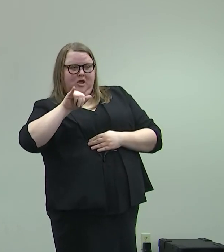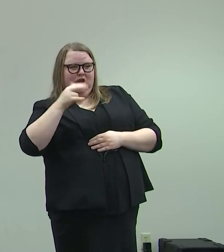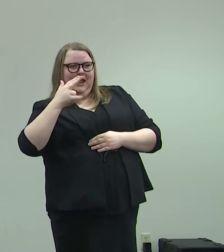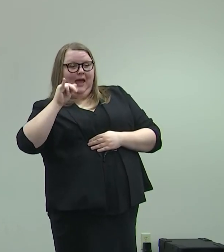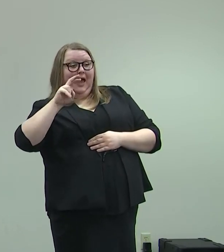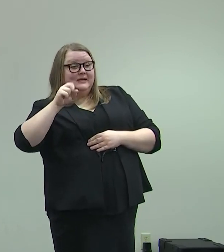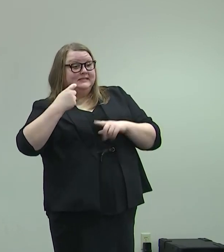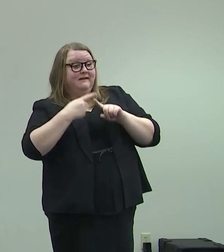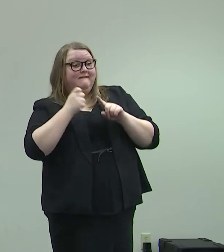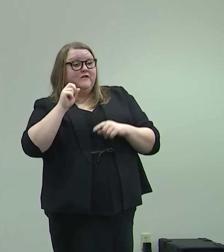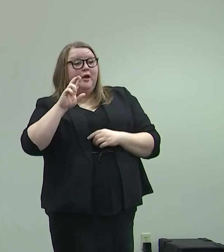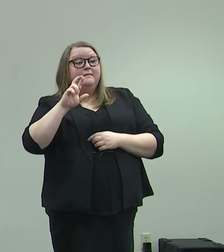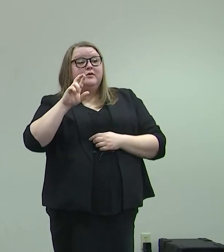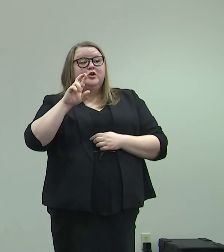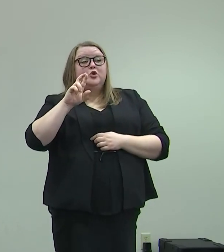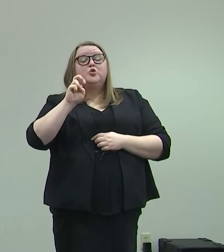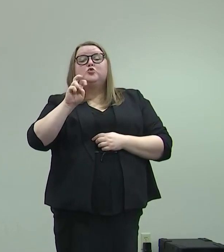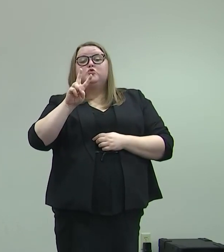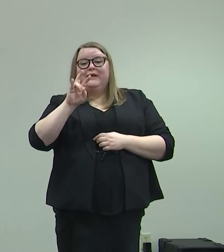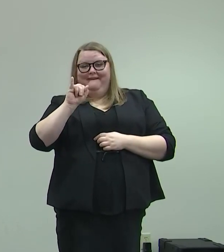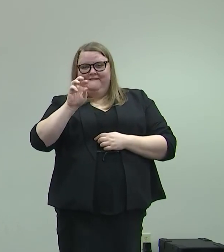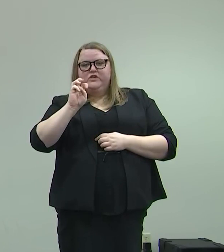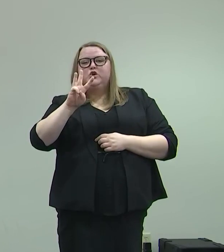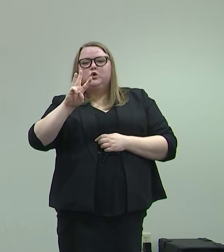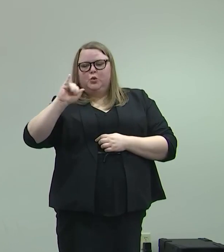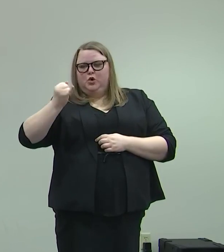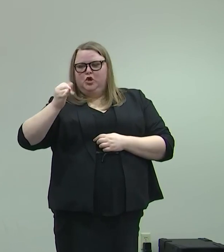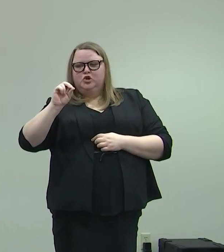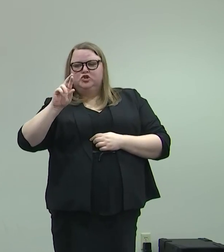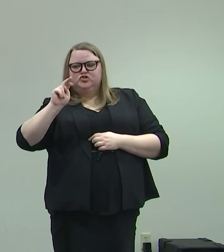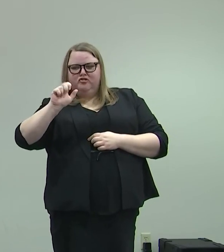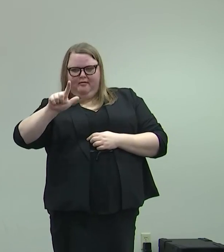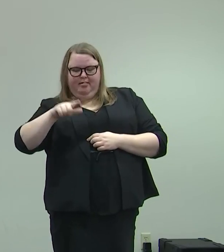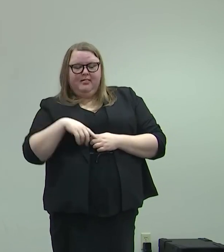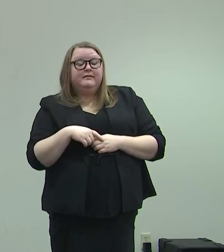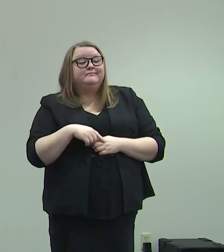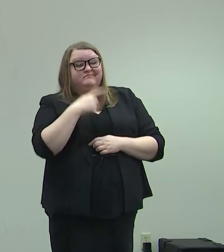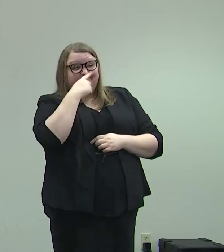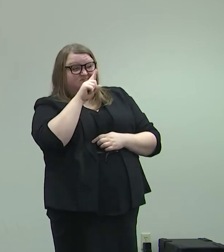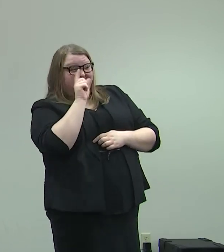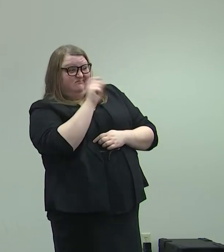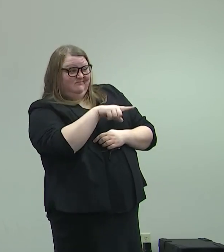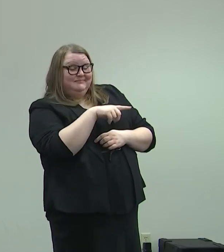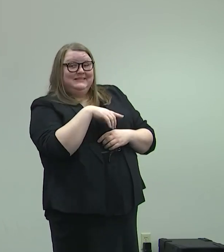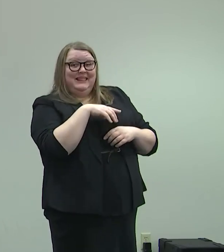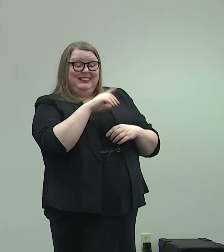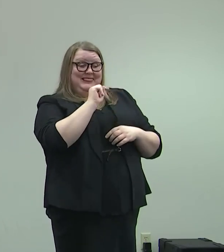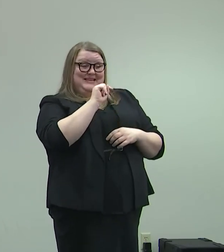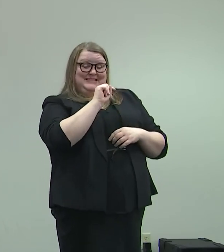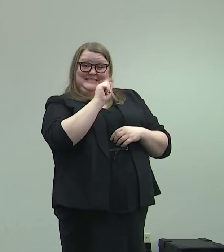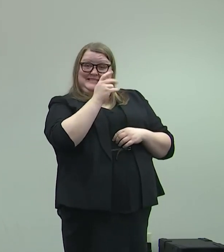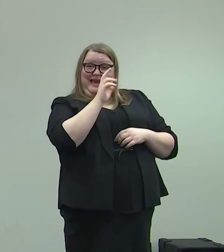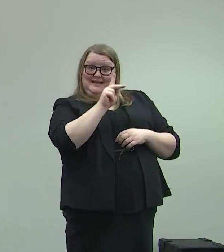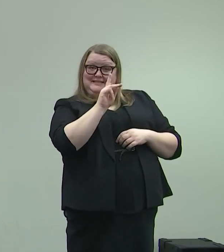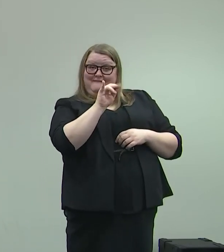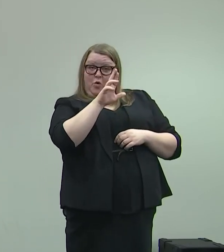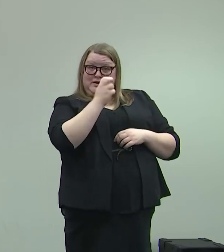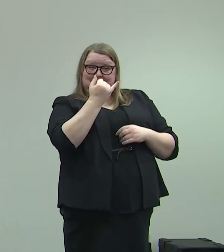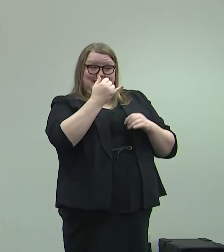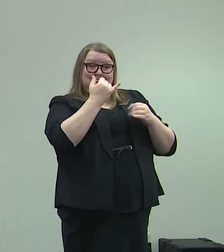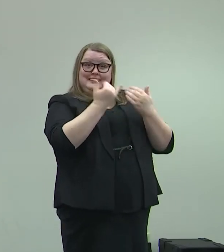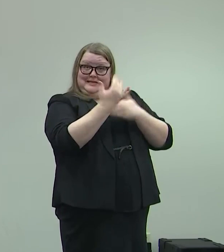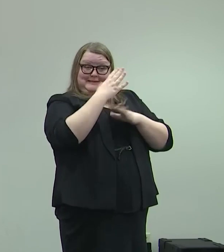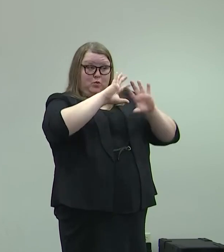First, wondered if you could clarify for me action taken by the task force this morning, lifting